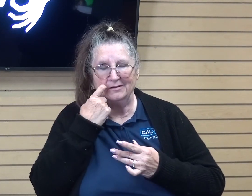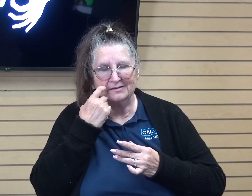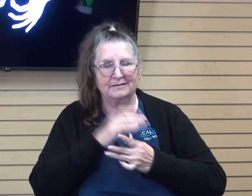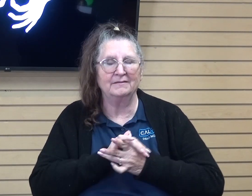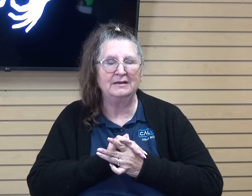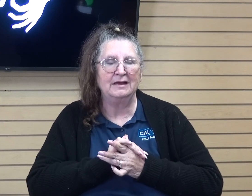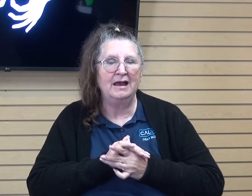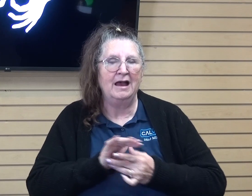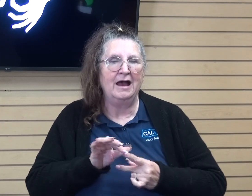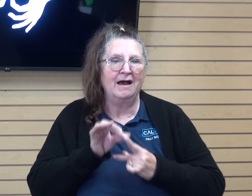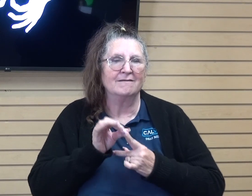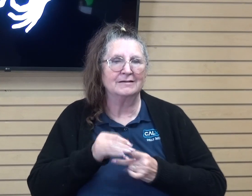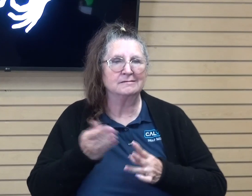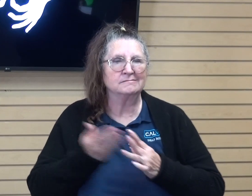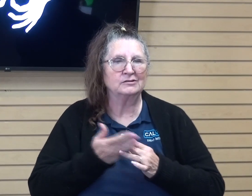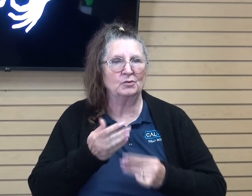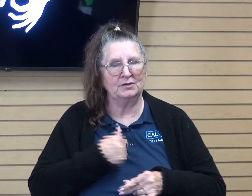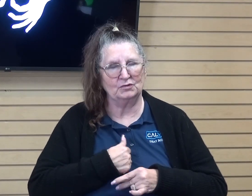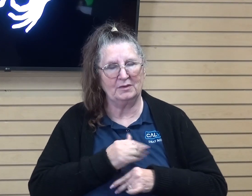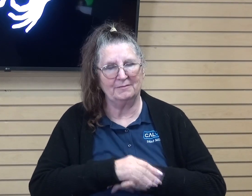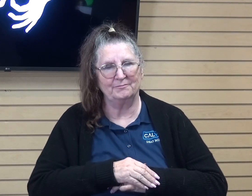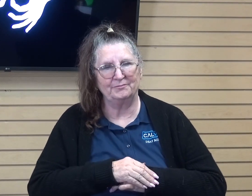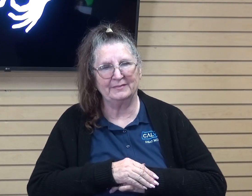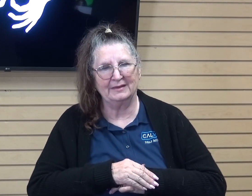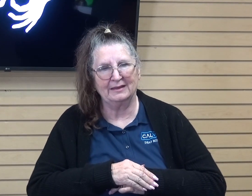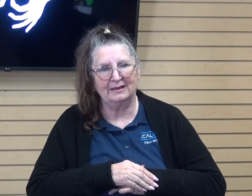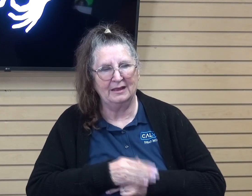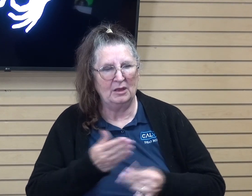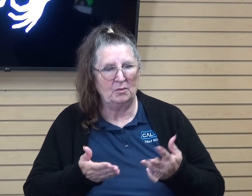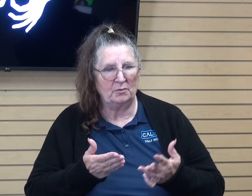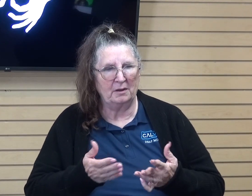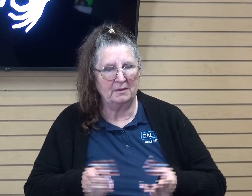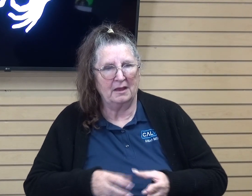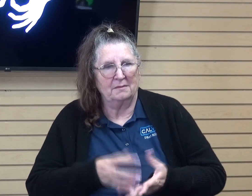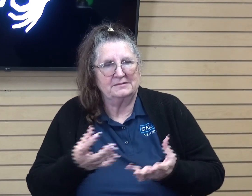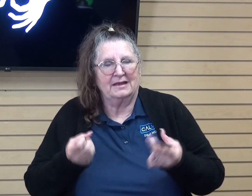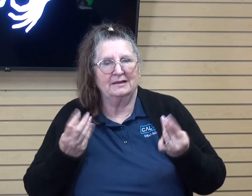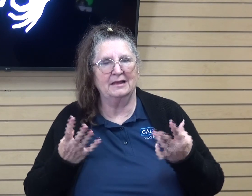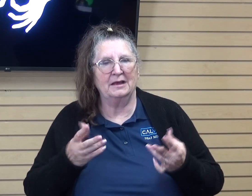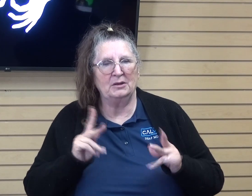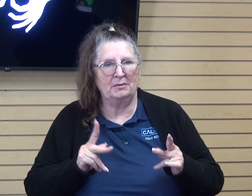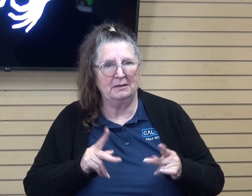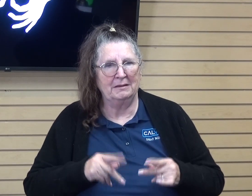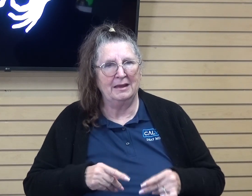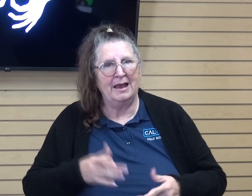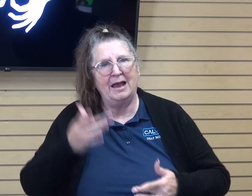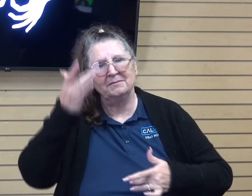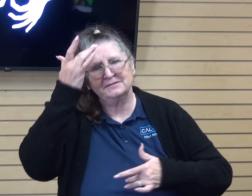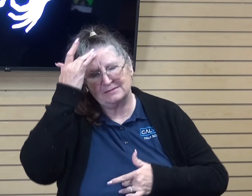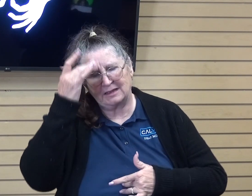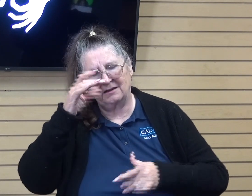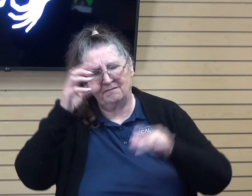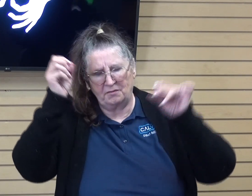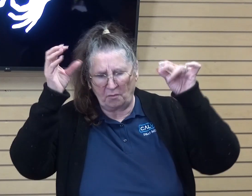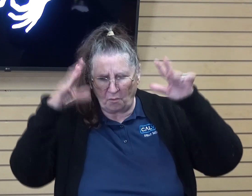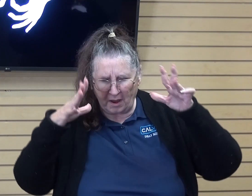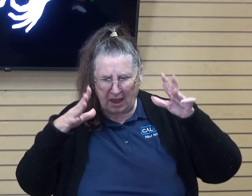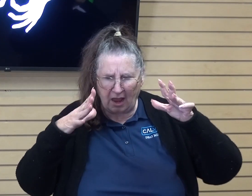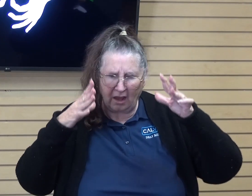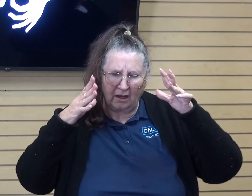find it annoying. And I'm probably going to upset a lot of people, but I'm sick of the rain. I'm sick of the gloom. And I know we